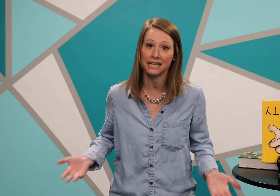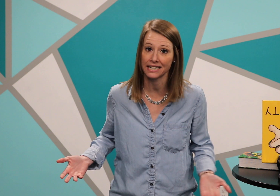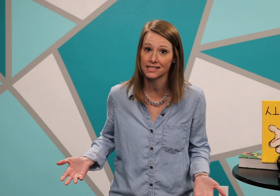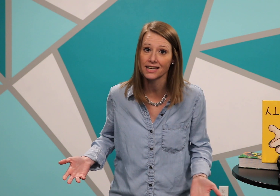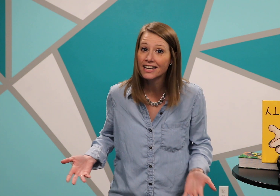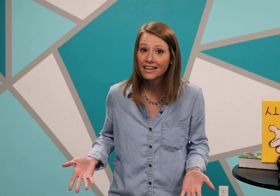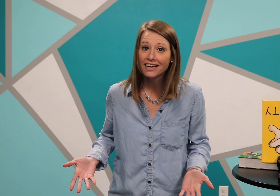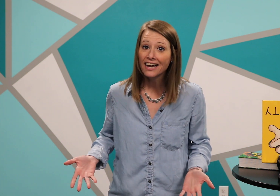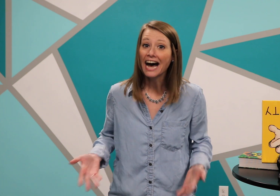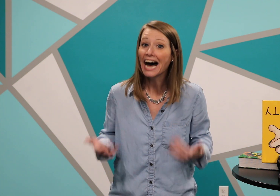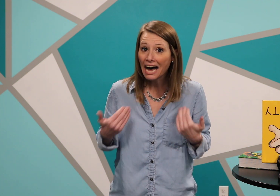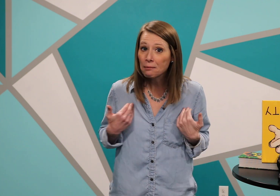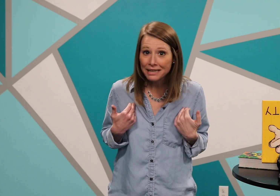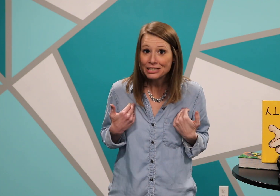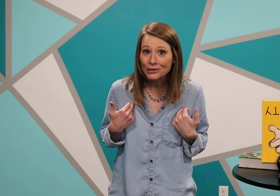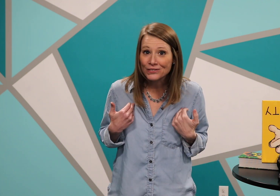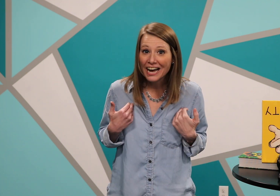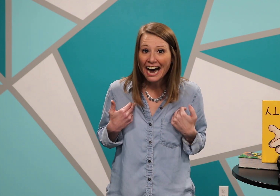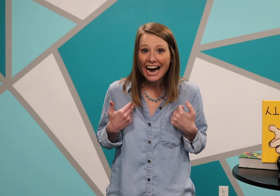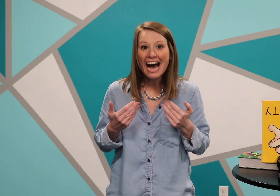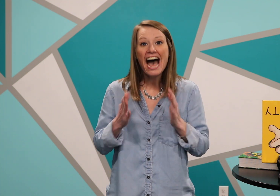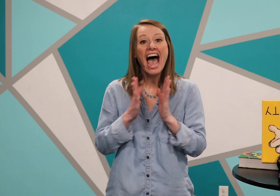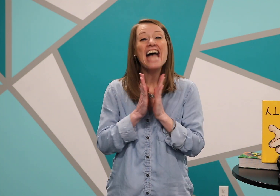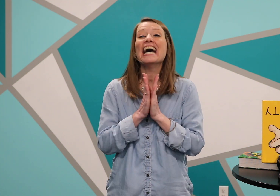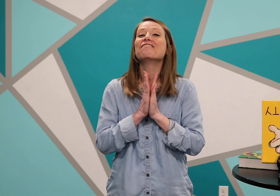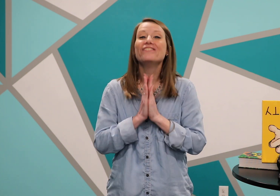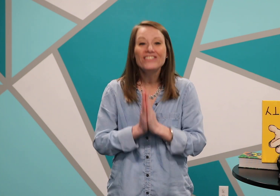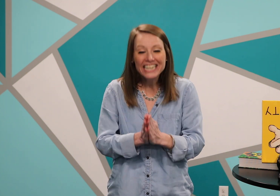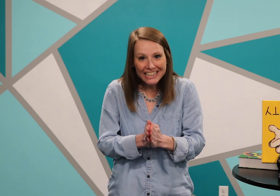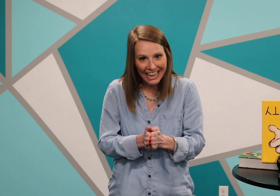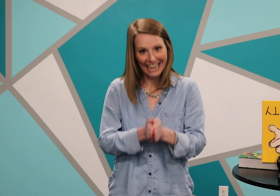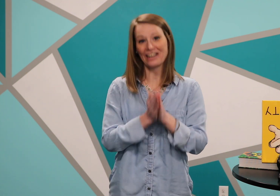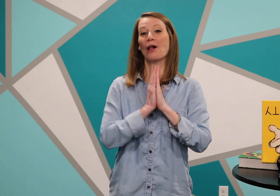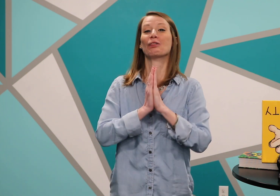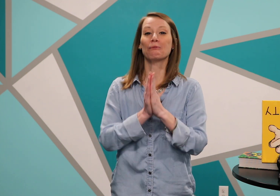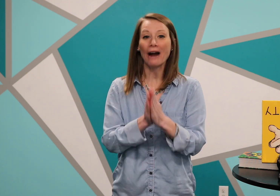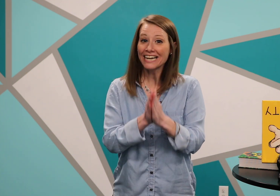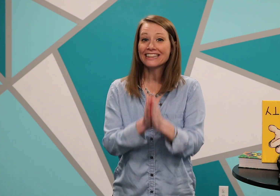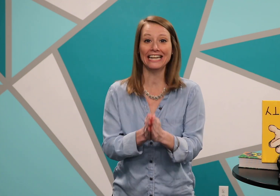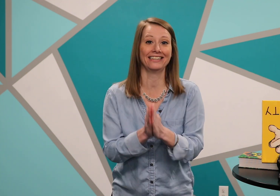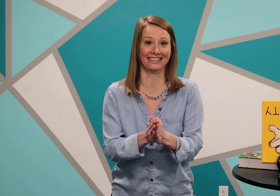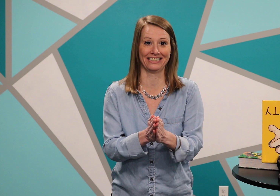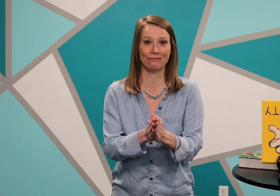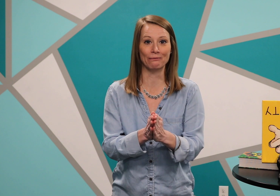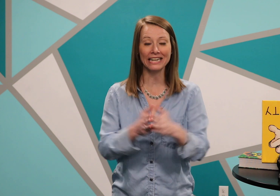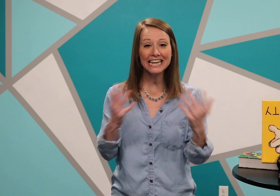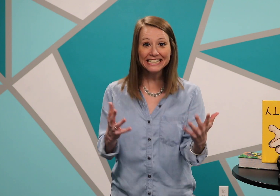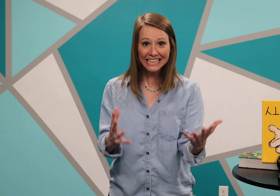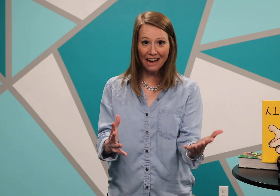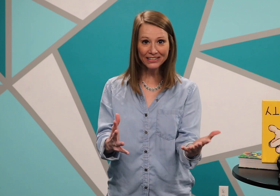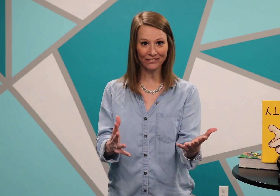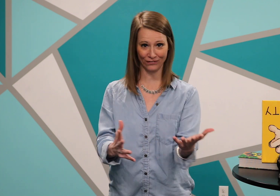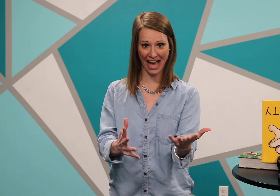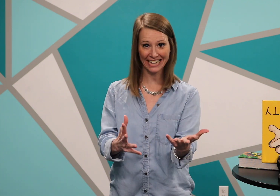things? Me too. And I feel like the right thing in this moment is sound effects.